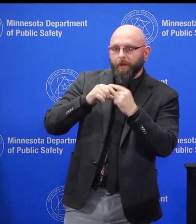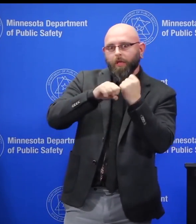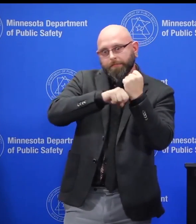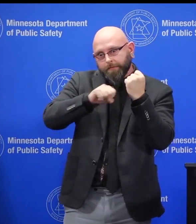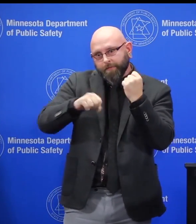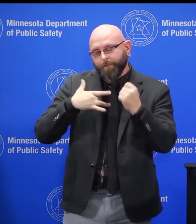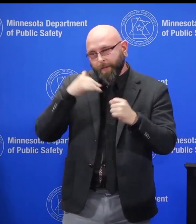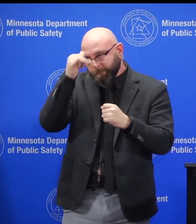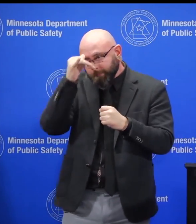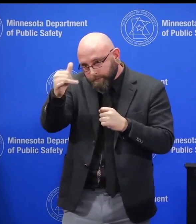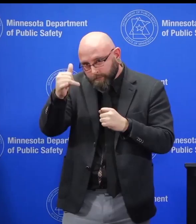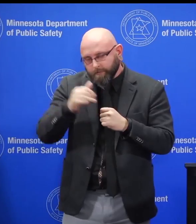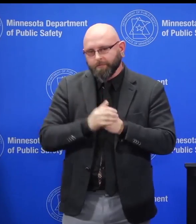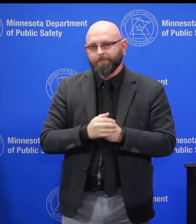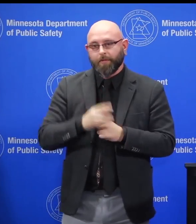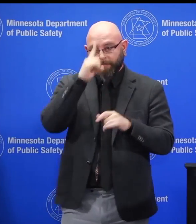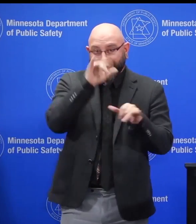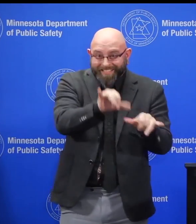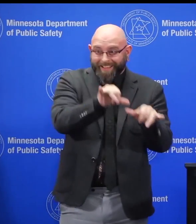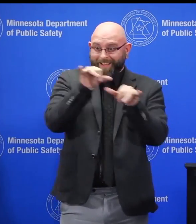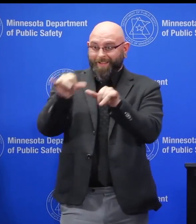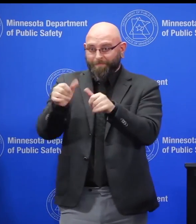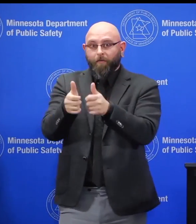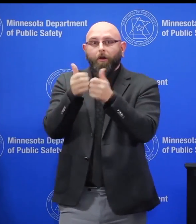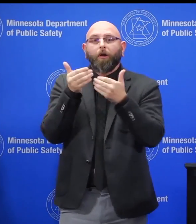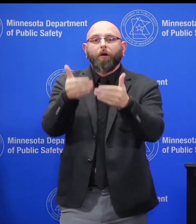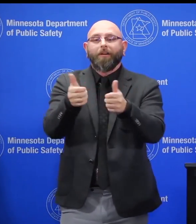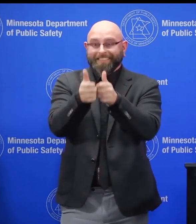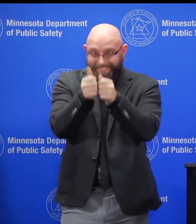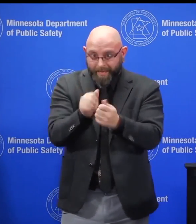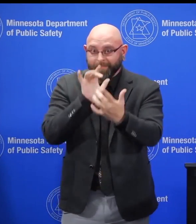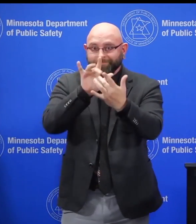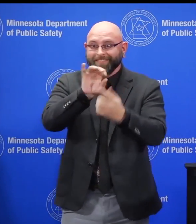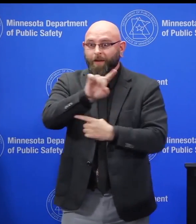It could take that long for you to text with 9-1-1, too.